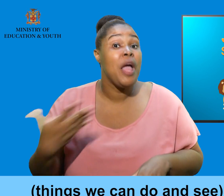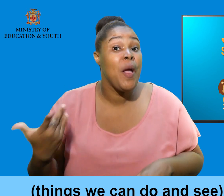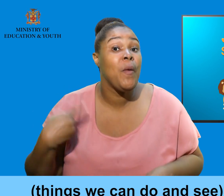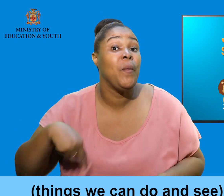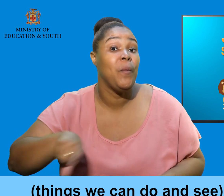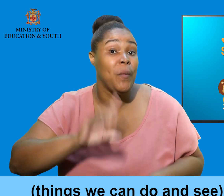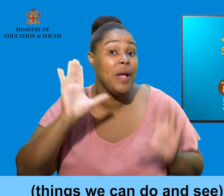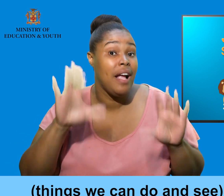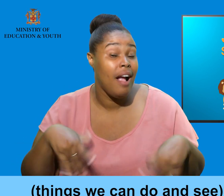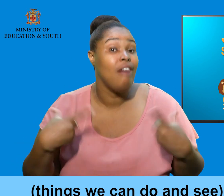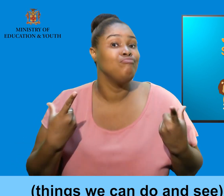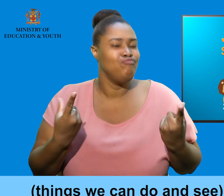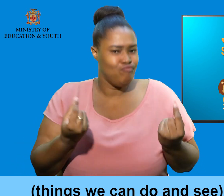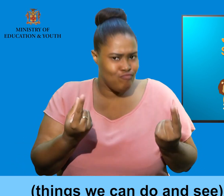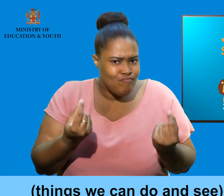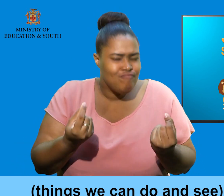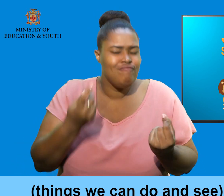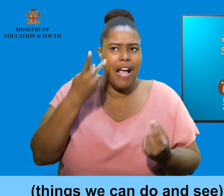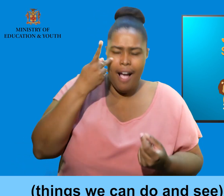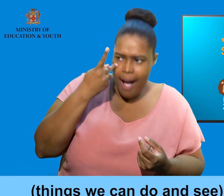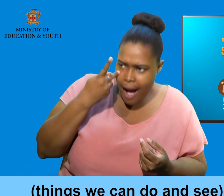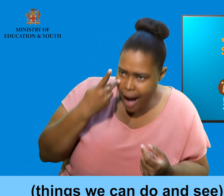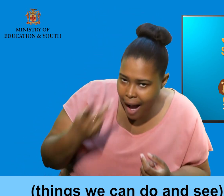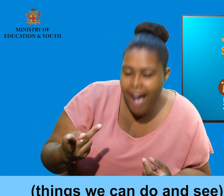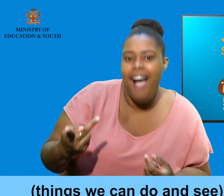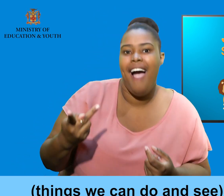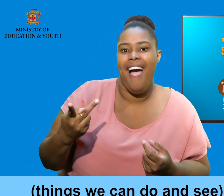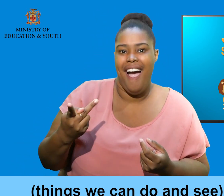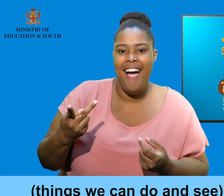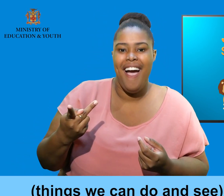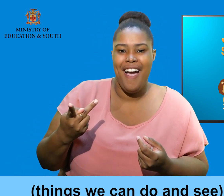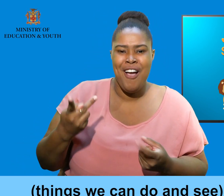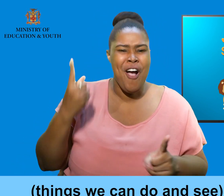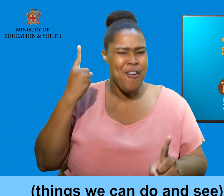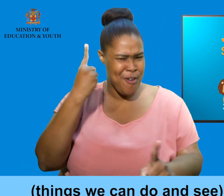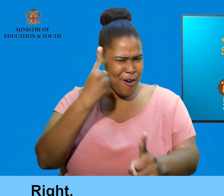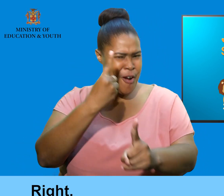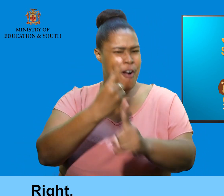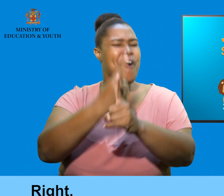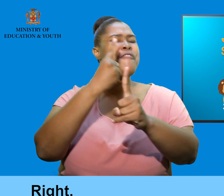Things we can do. O. And C. Right.